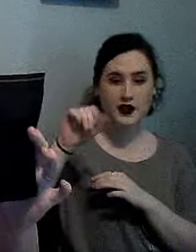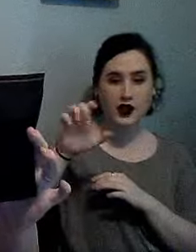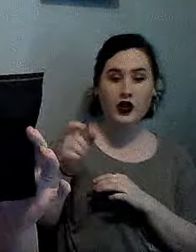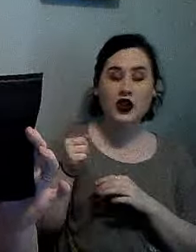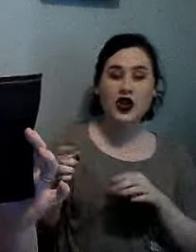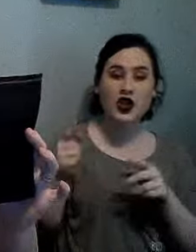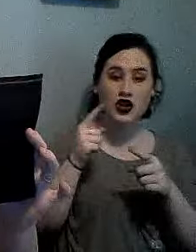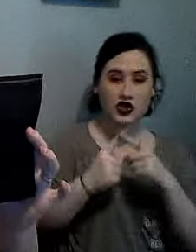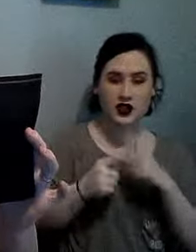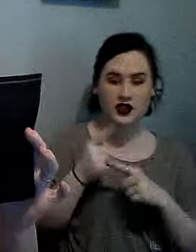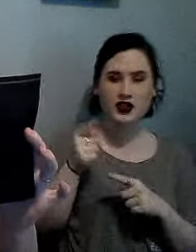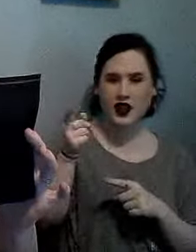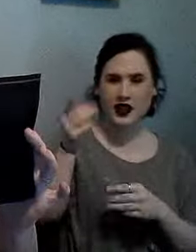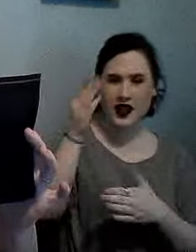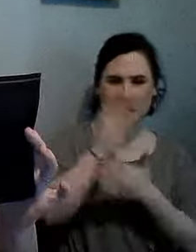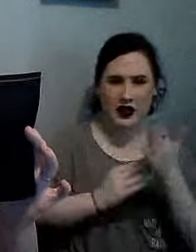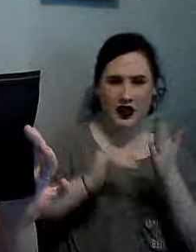do y'all like that